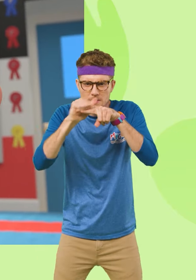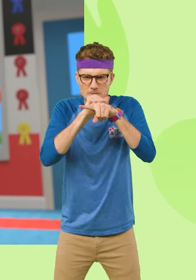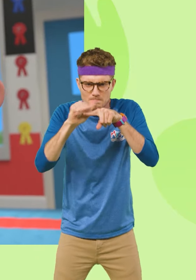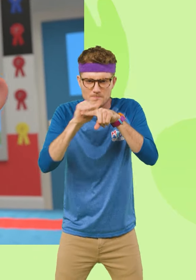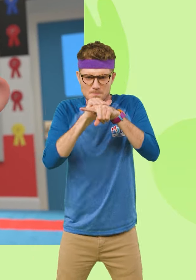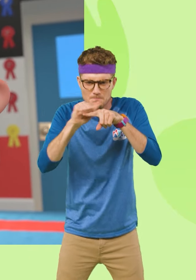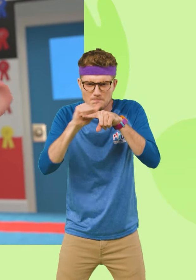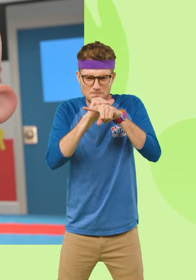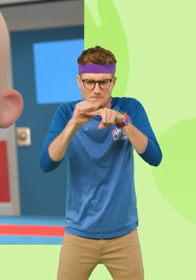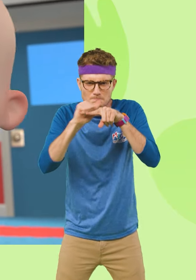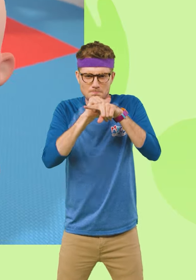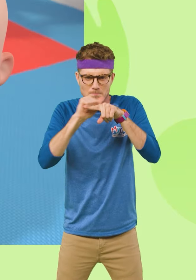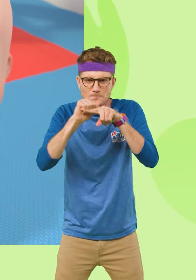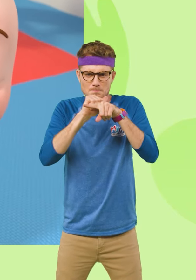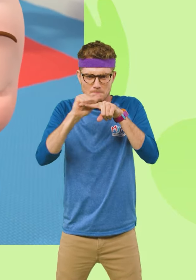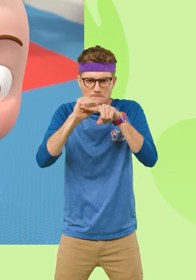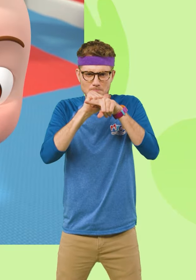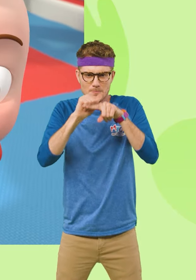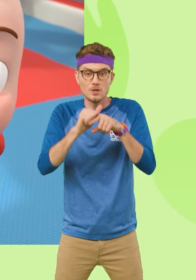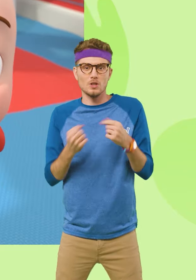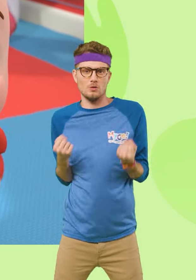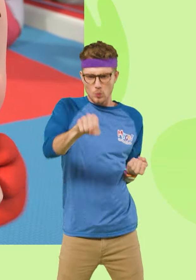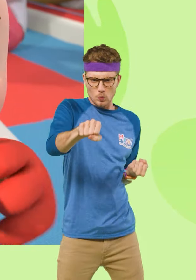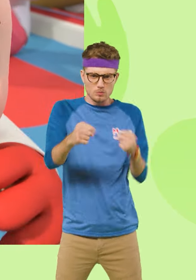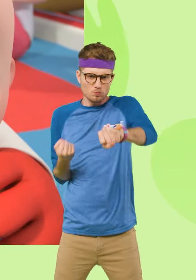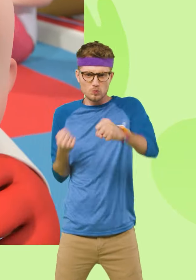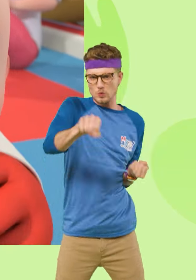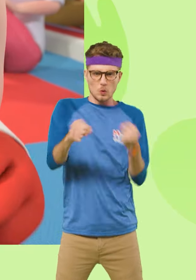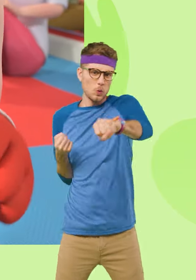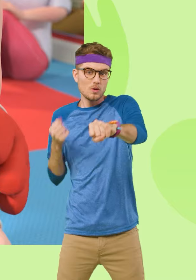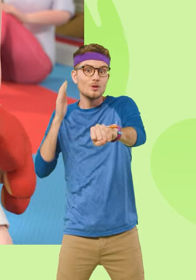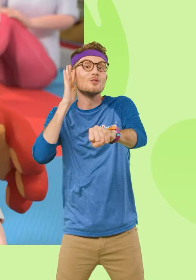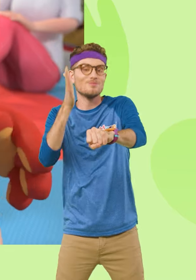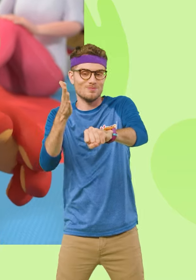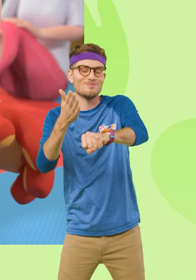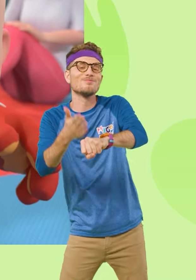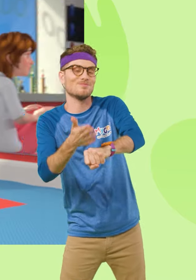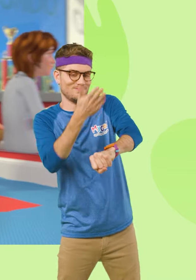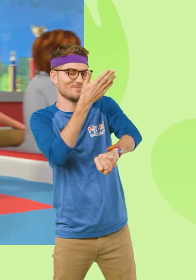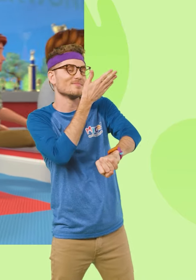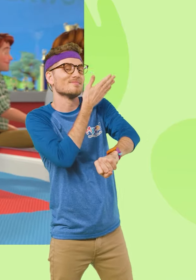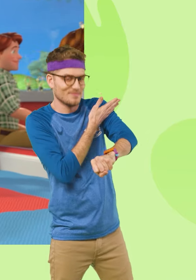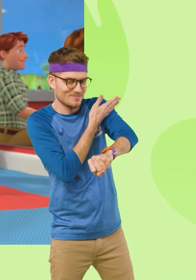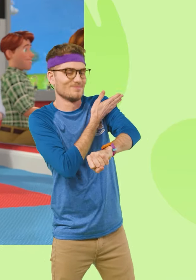hard Taekwondo will take you far